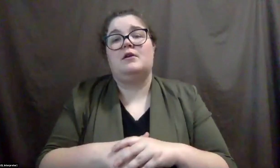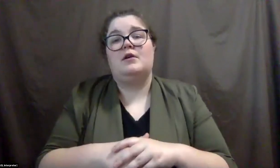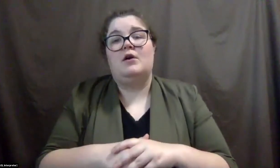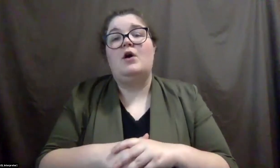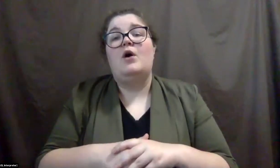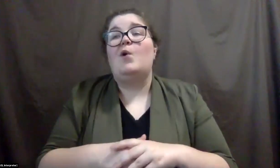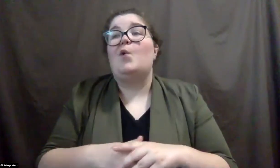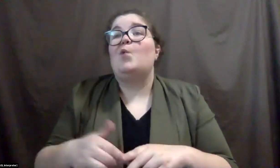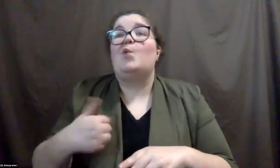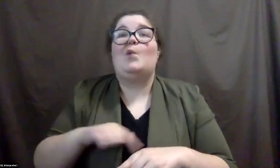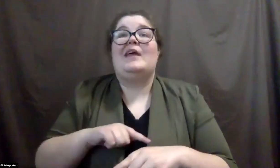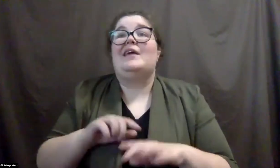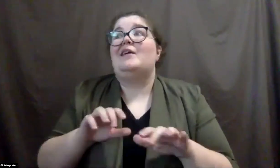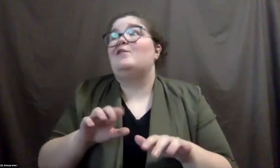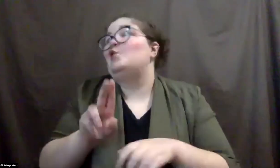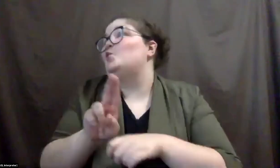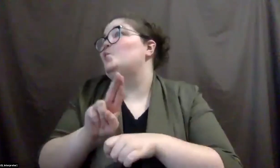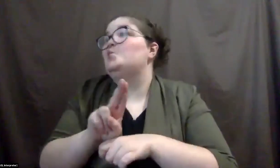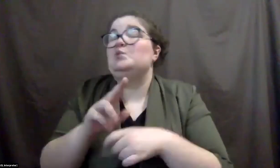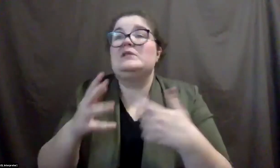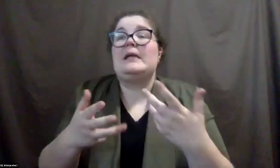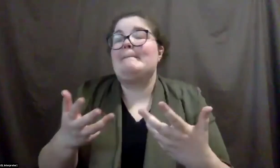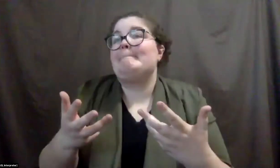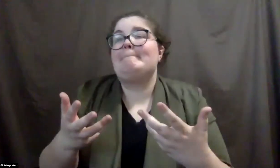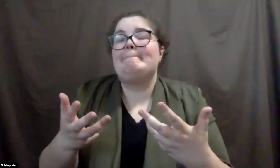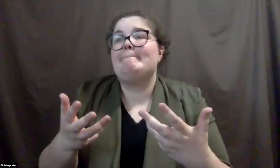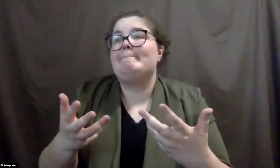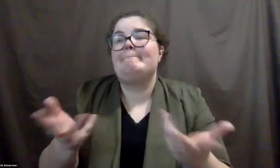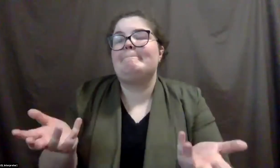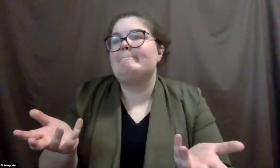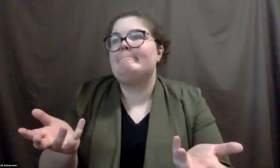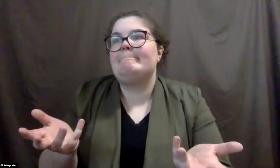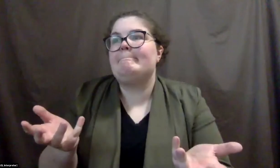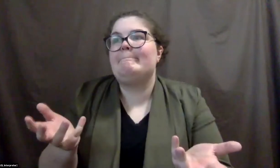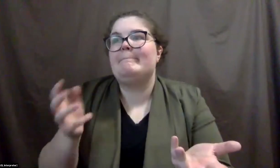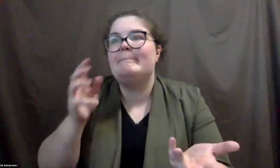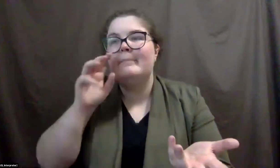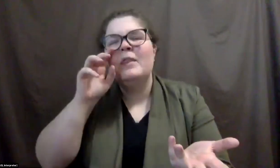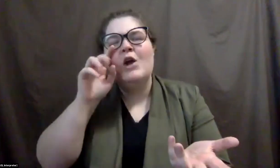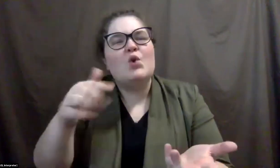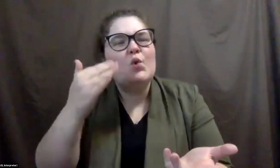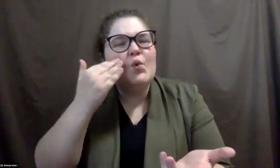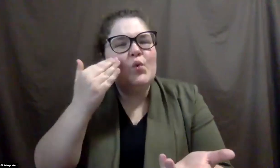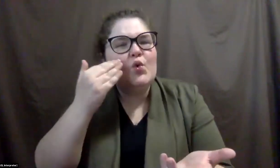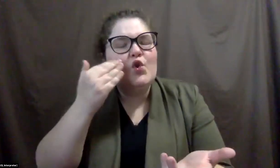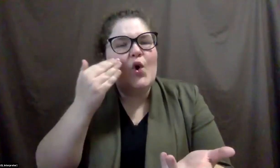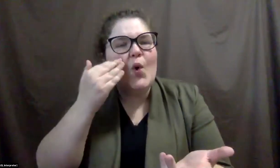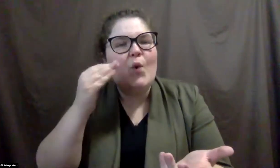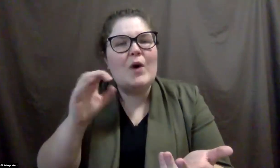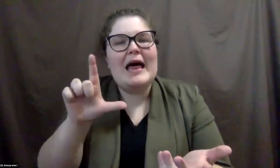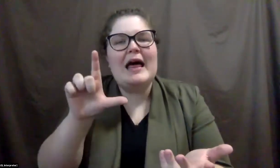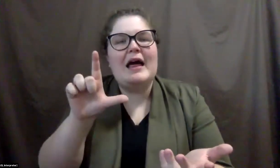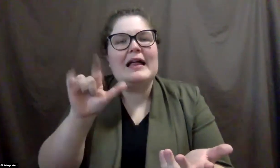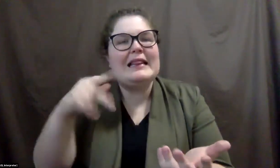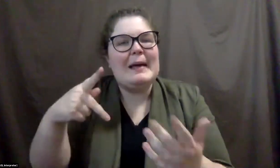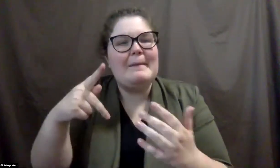done things with, you know, taking, um, Oh, those large clips, um,